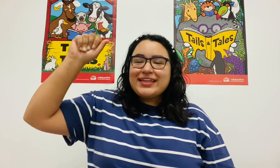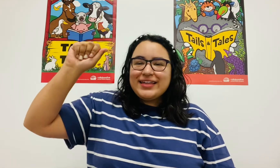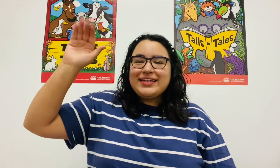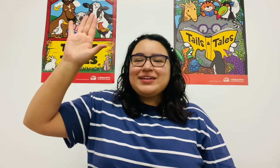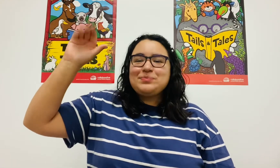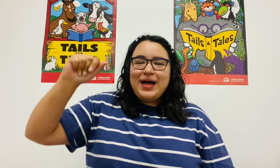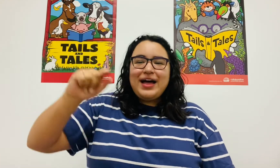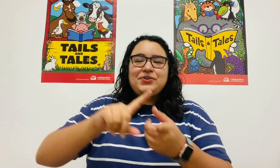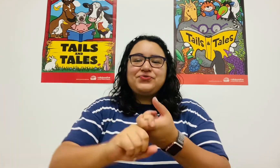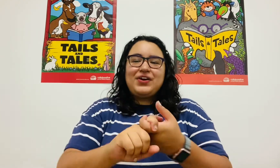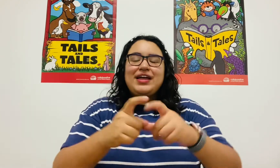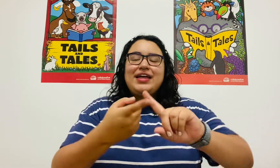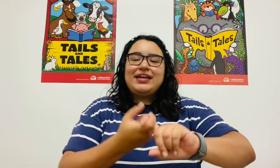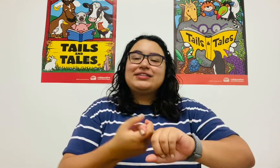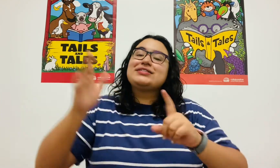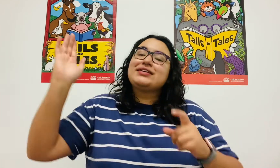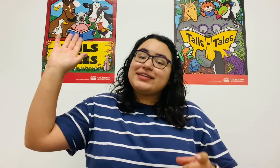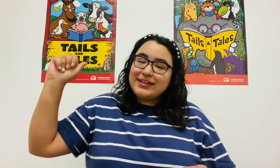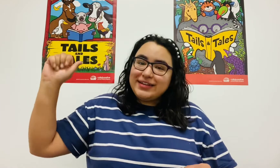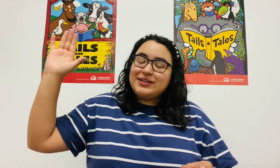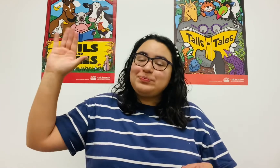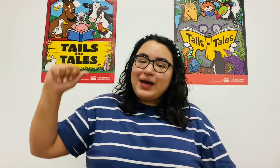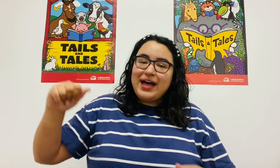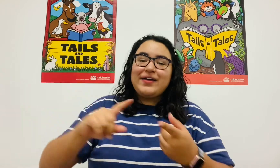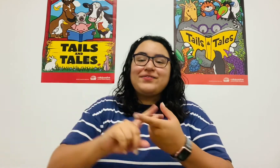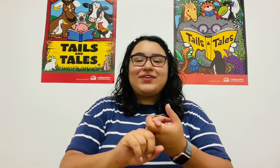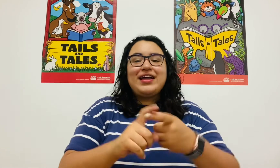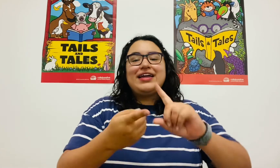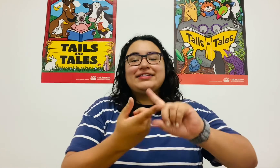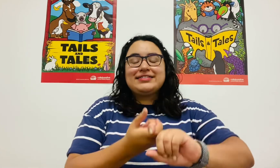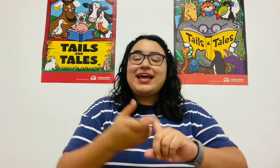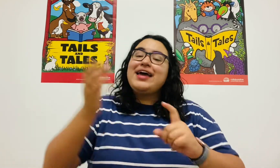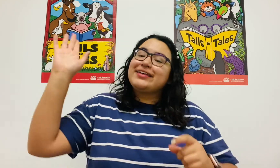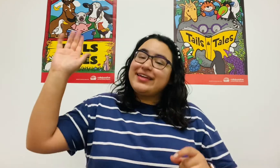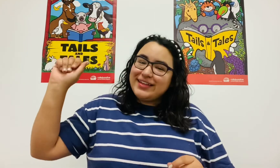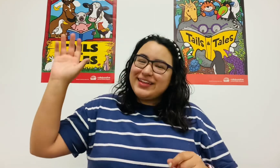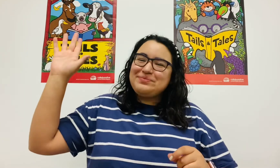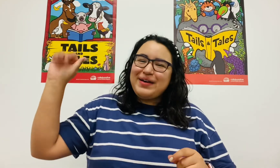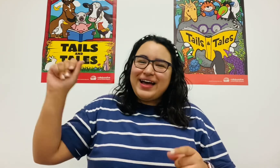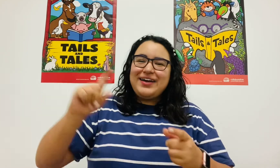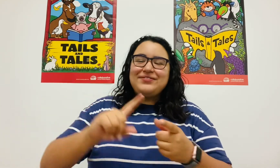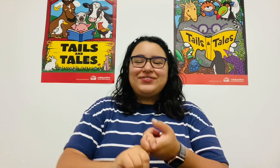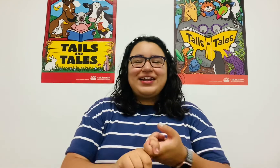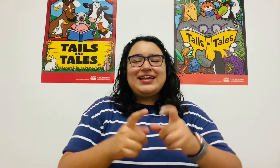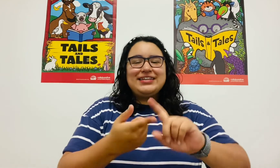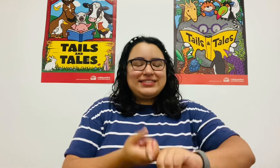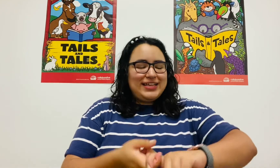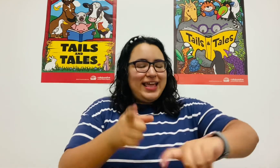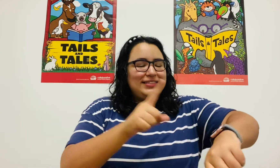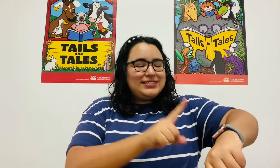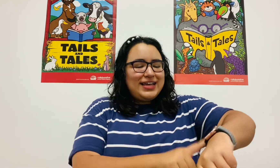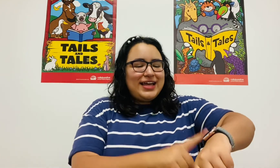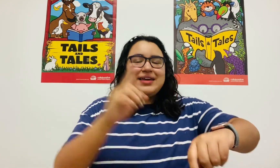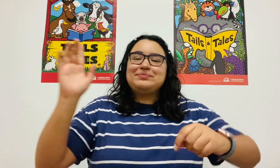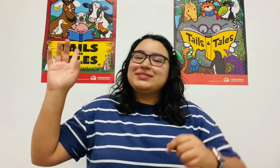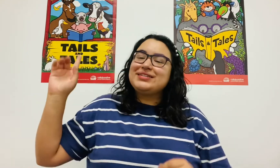Goodbye, friends. Goodbye, friends. Goodbye, friends. It's time to